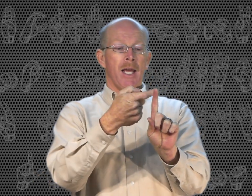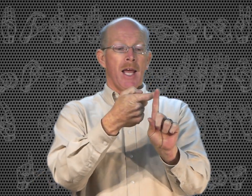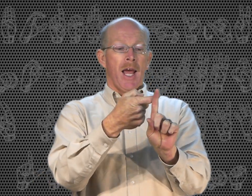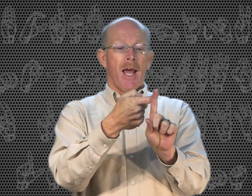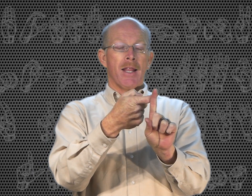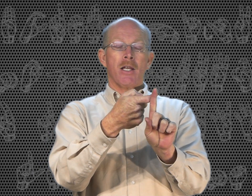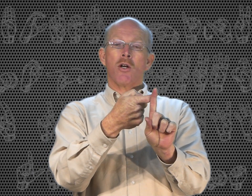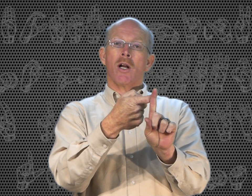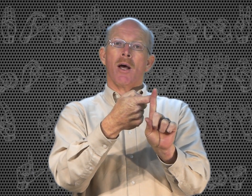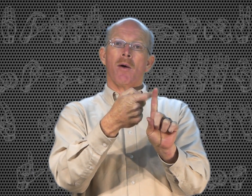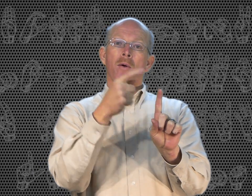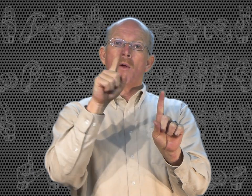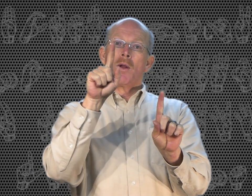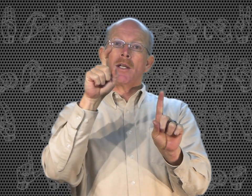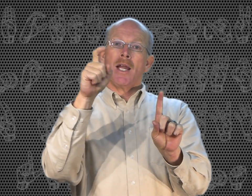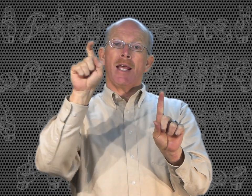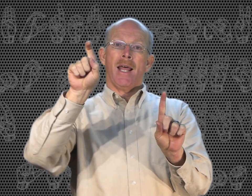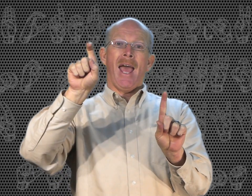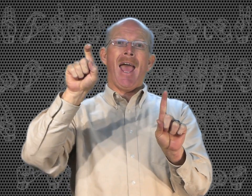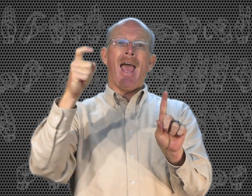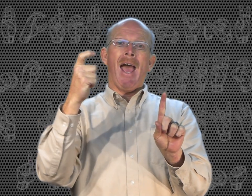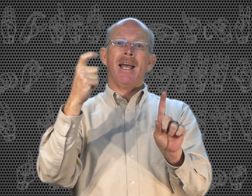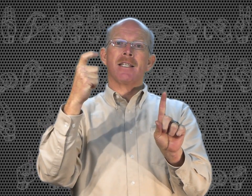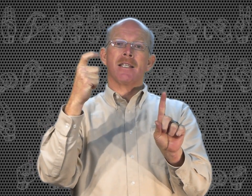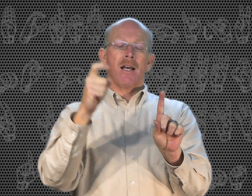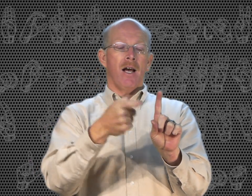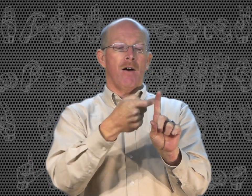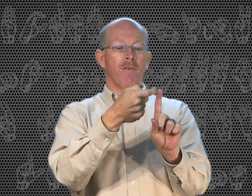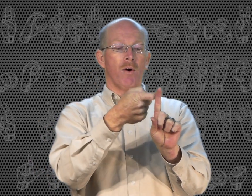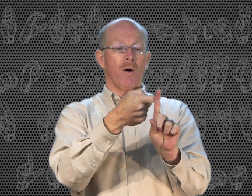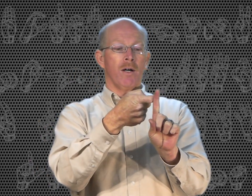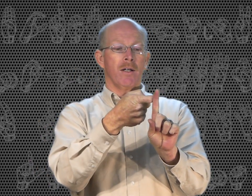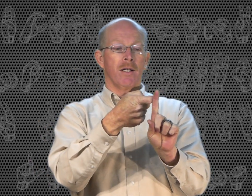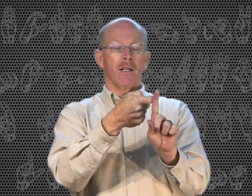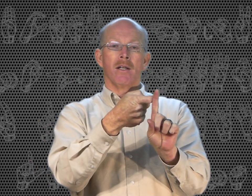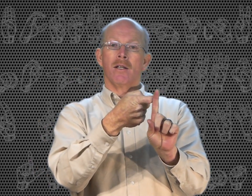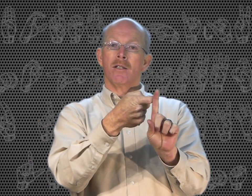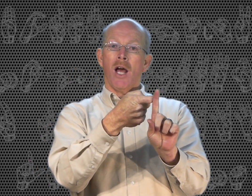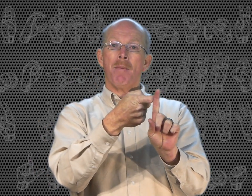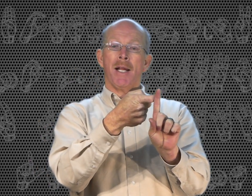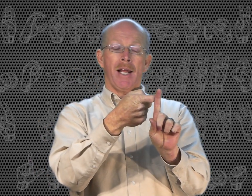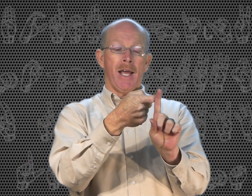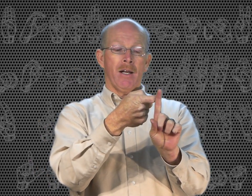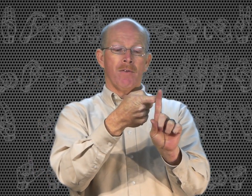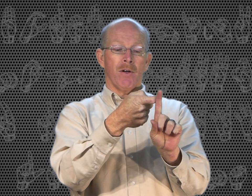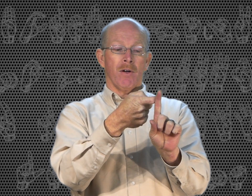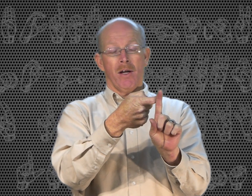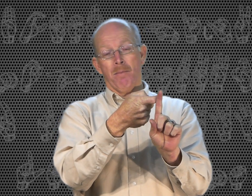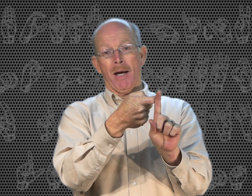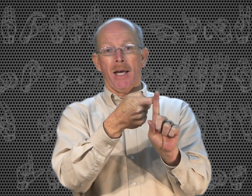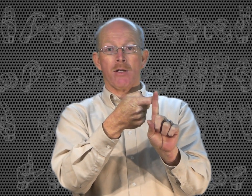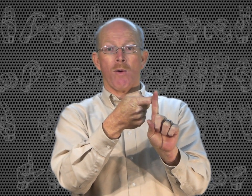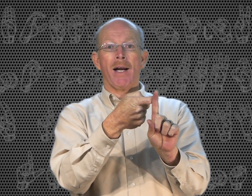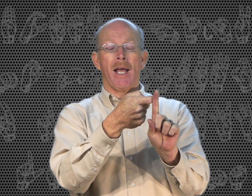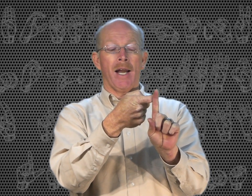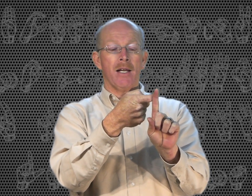and then you're going to take the X of your dominant hand, of your, in my case, right hand,